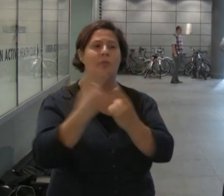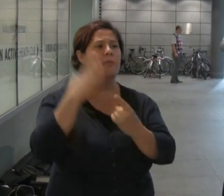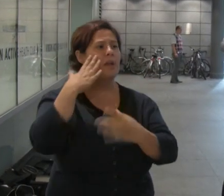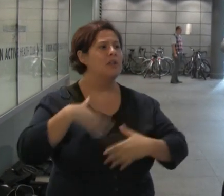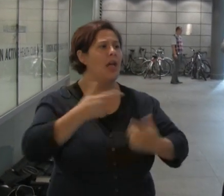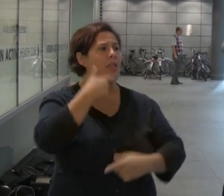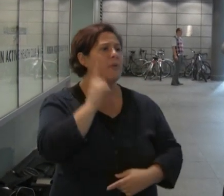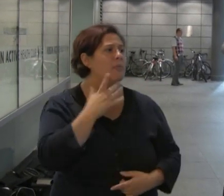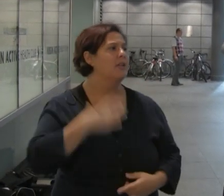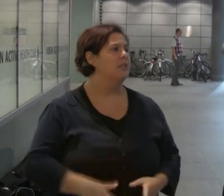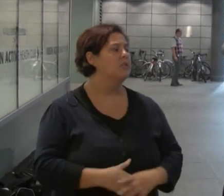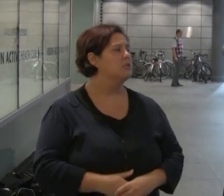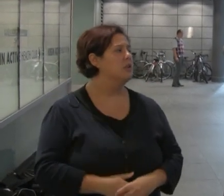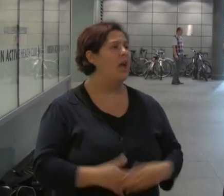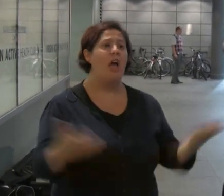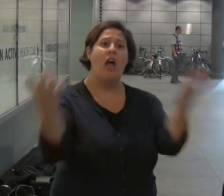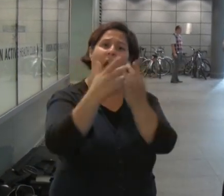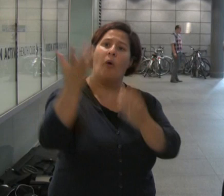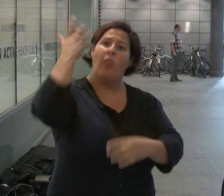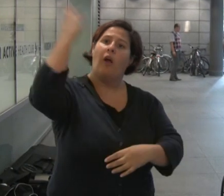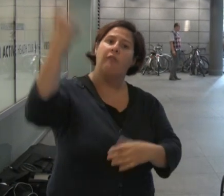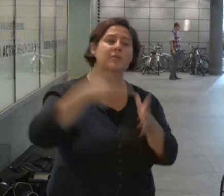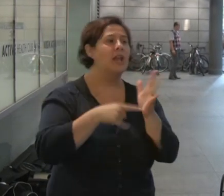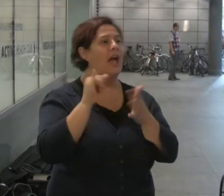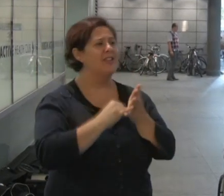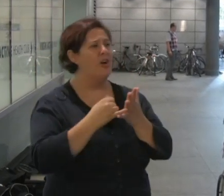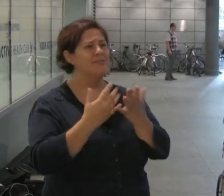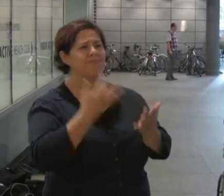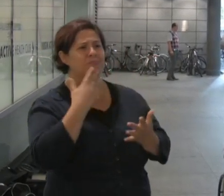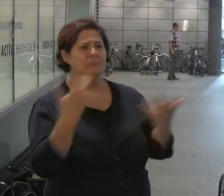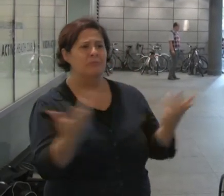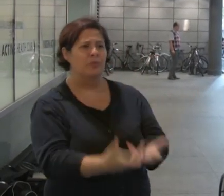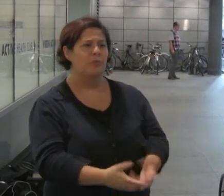conditions need. How can the government and ATOS get this so wrong?